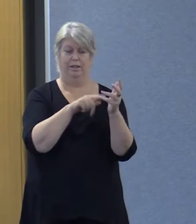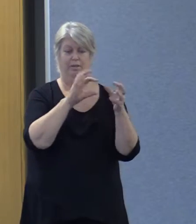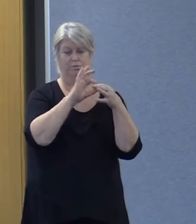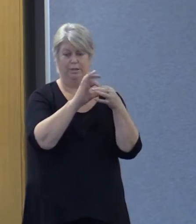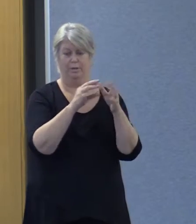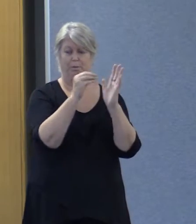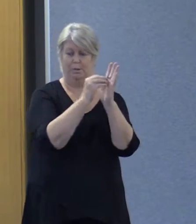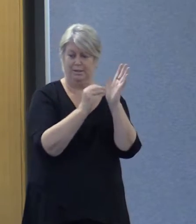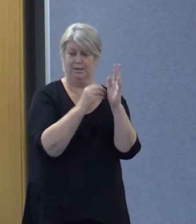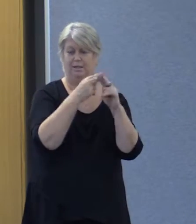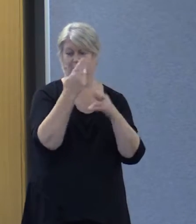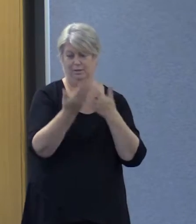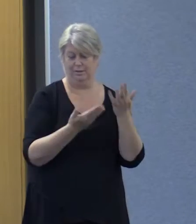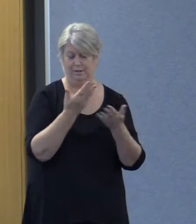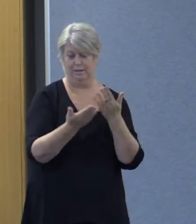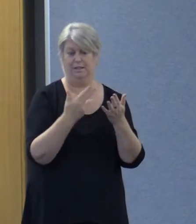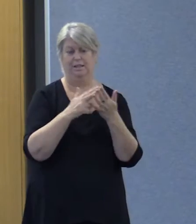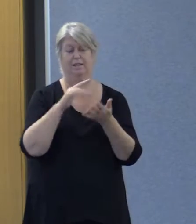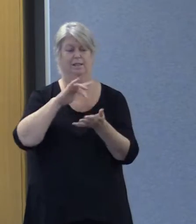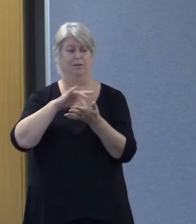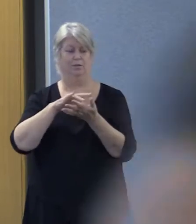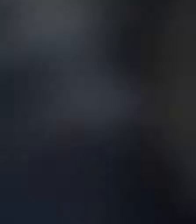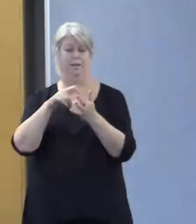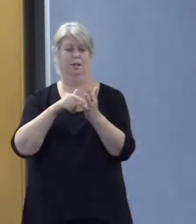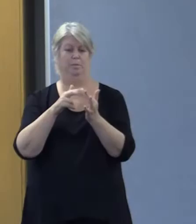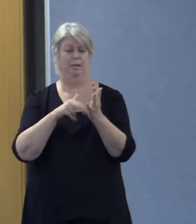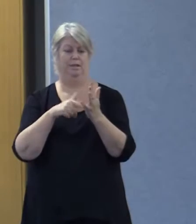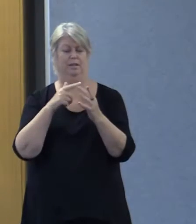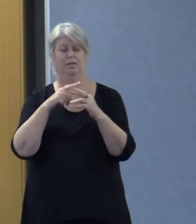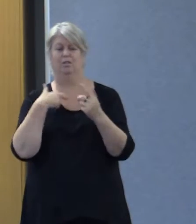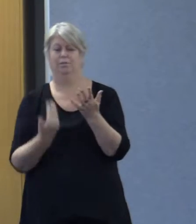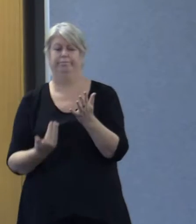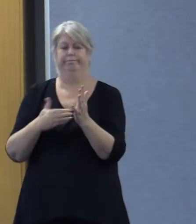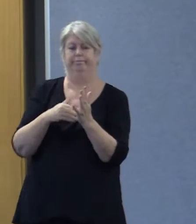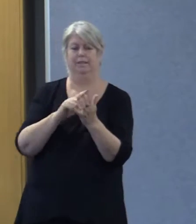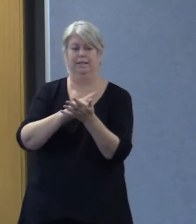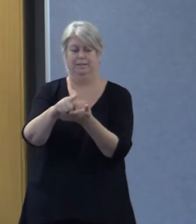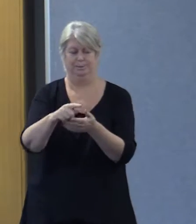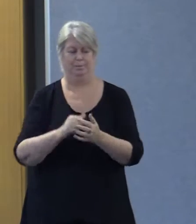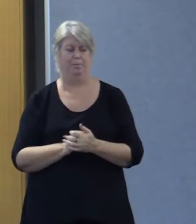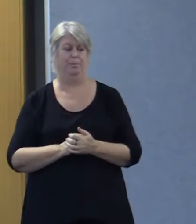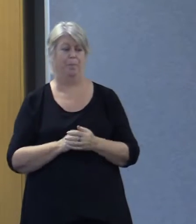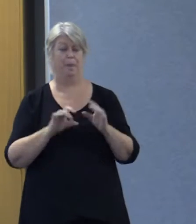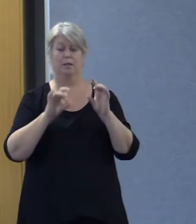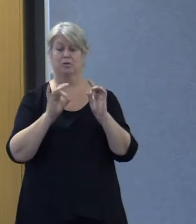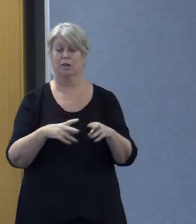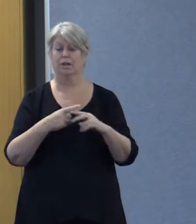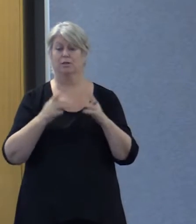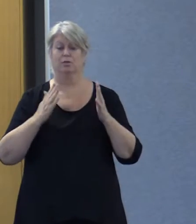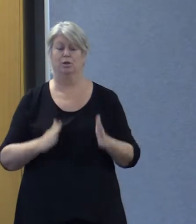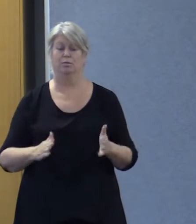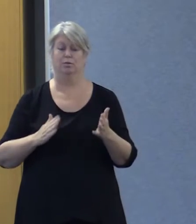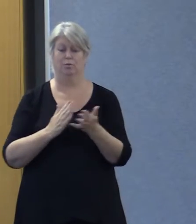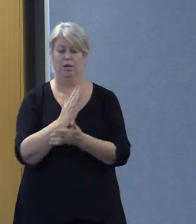programs and services as a central element but not just as an add-on. Whilst Australia has human rights